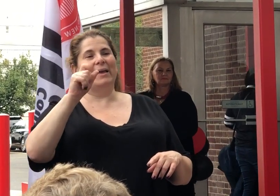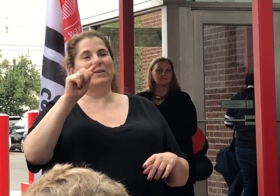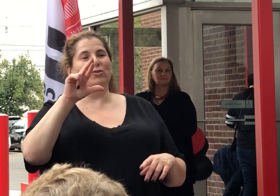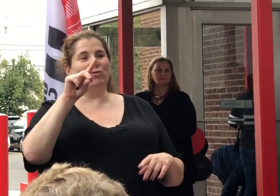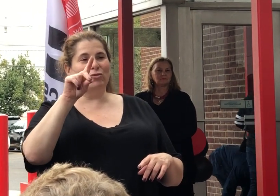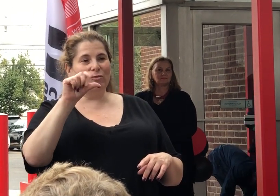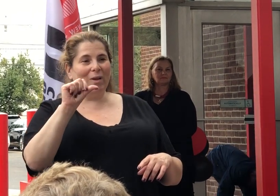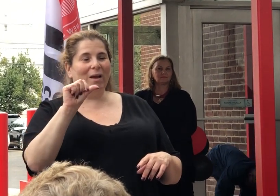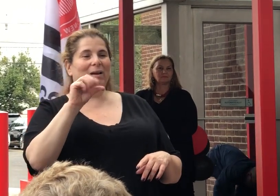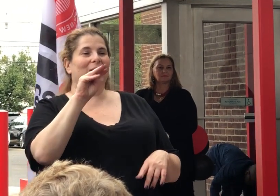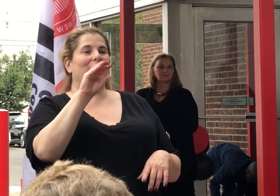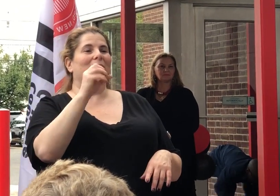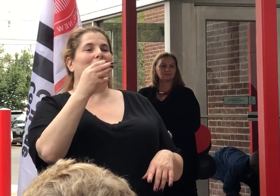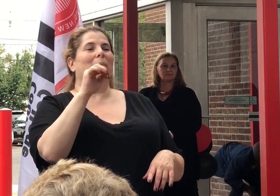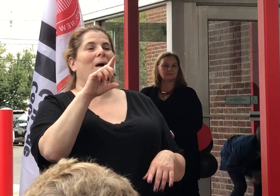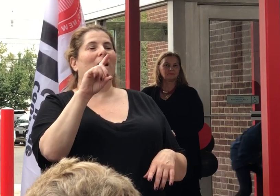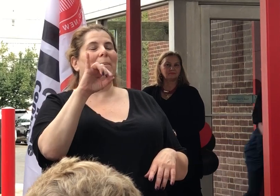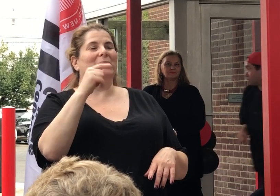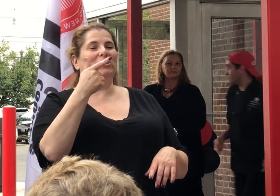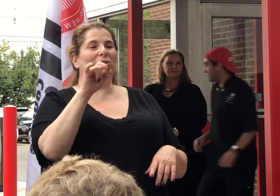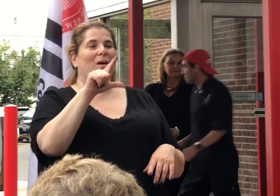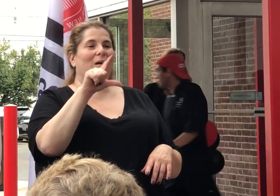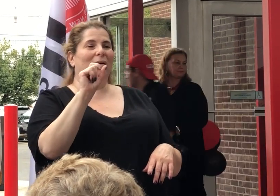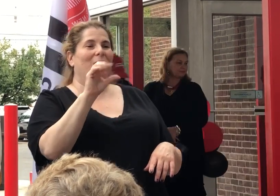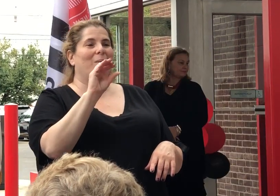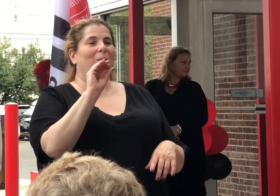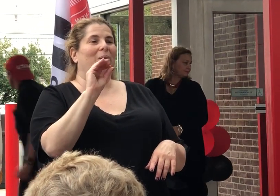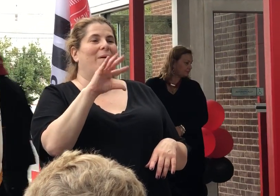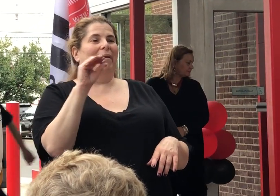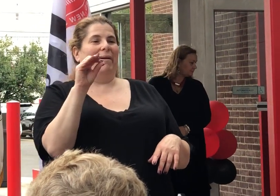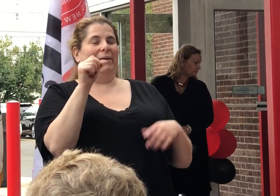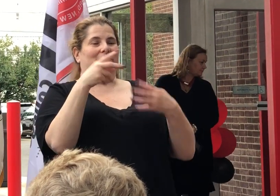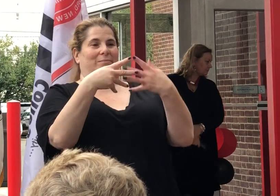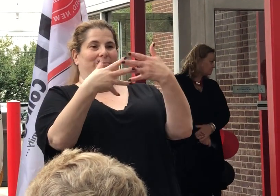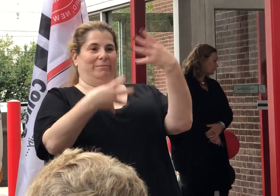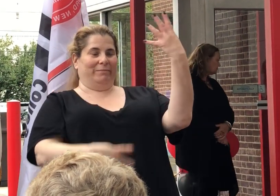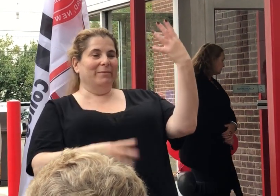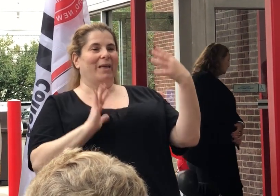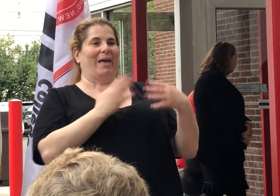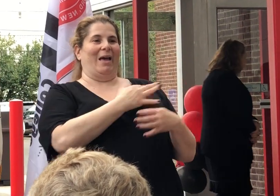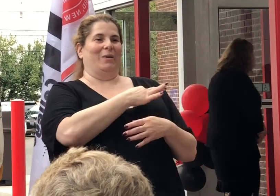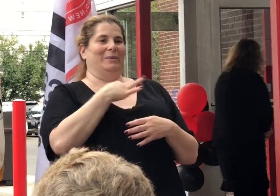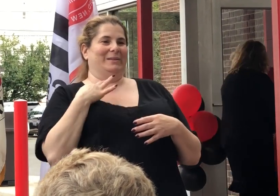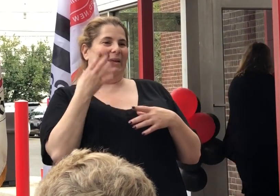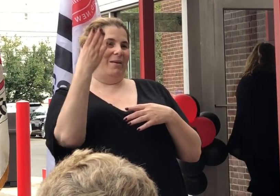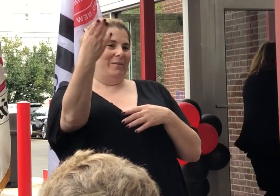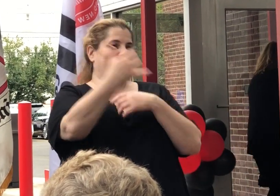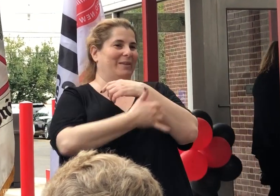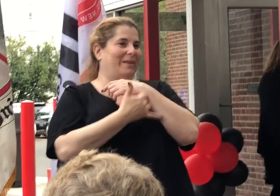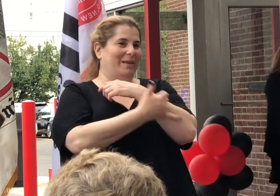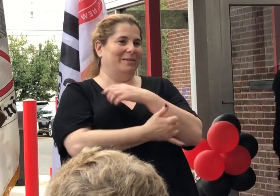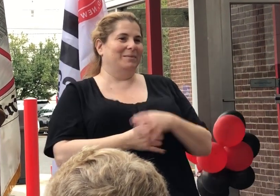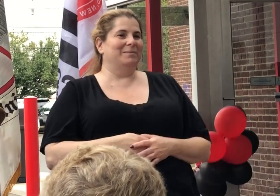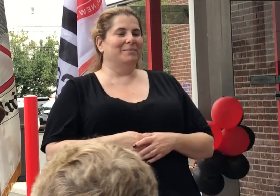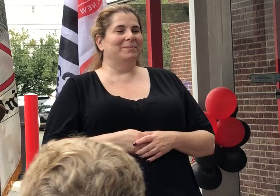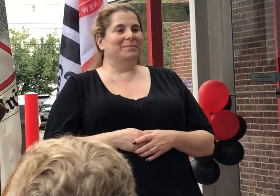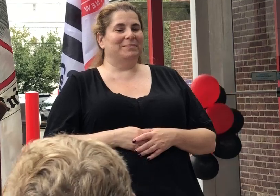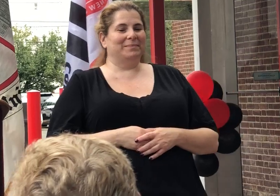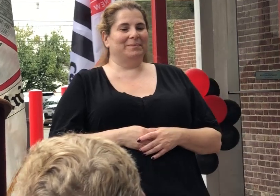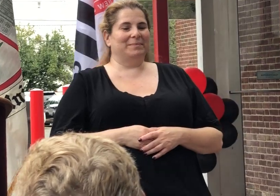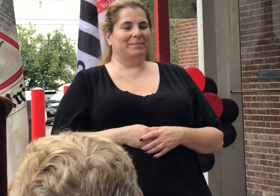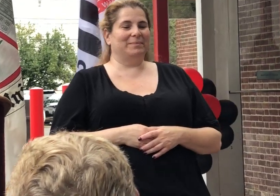Chris Hudek, Mohamed Jalo, and the rest of our staff at the county. I, too,